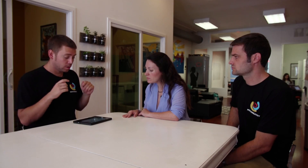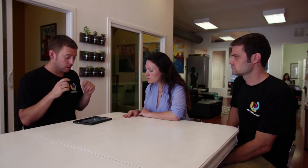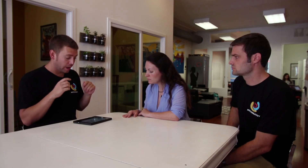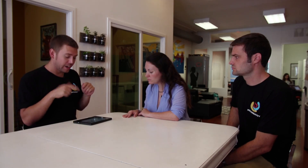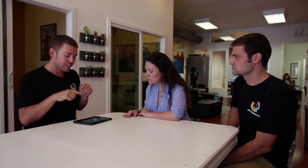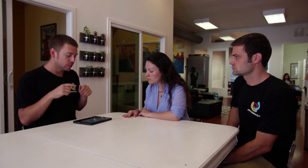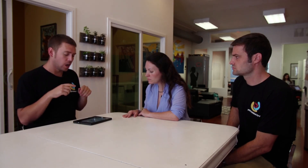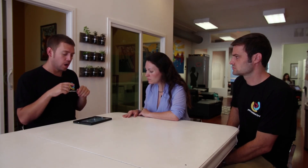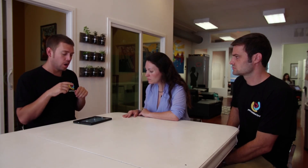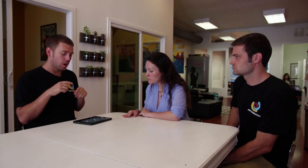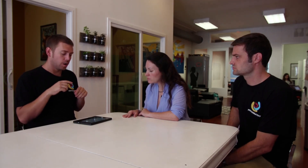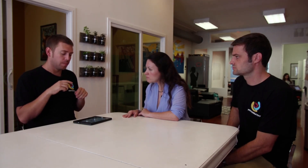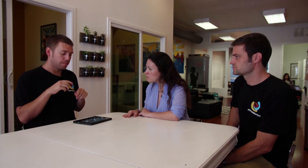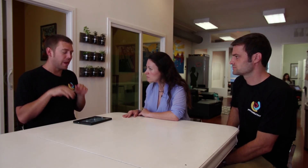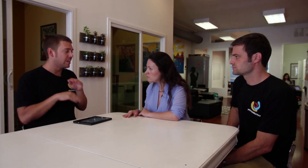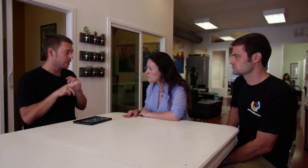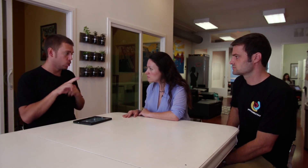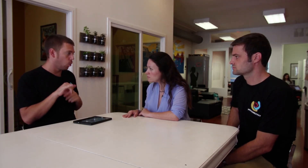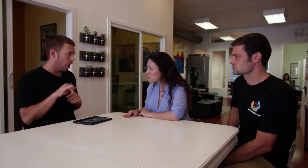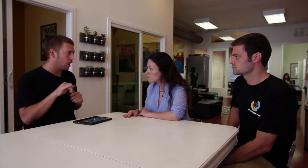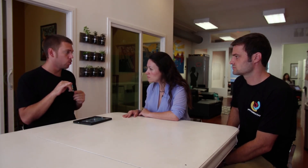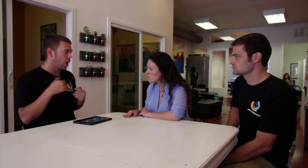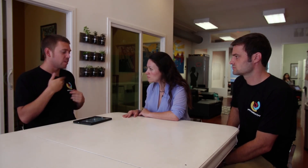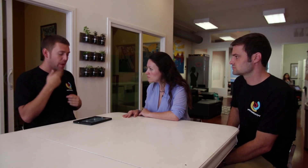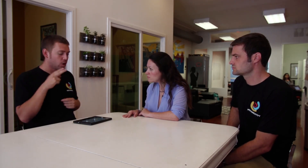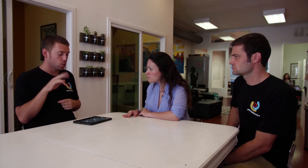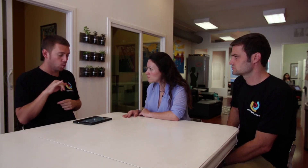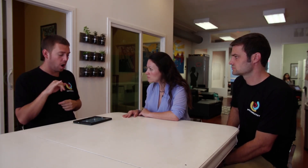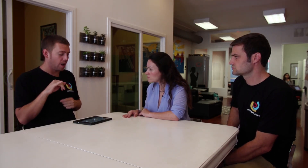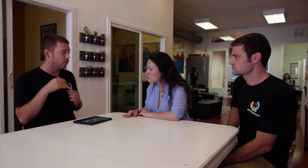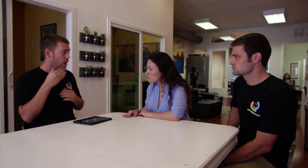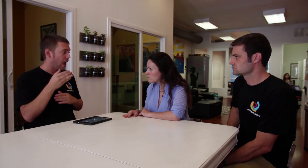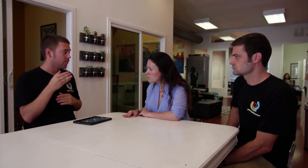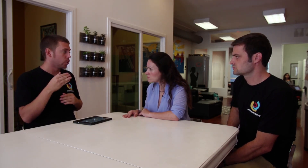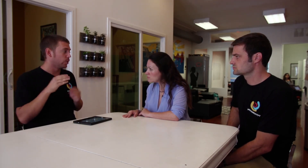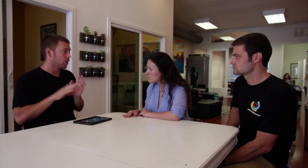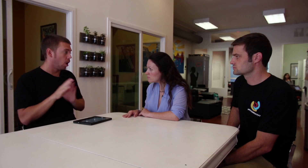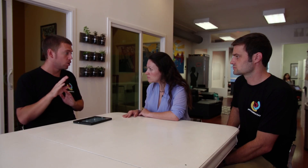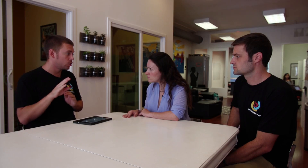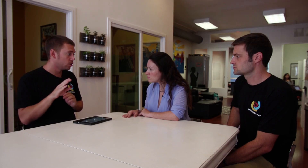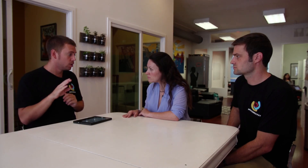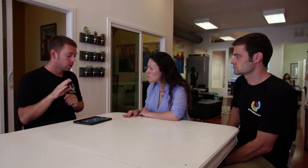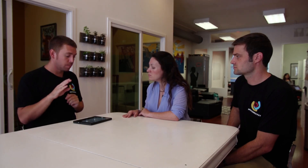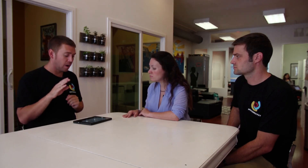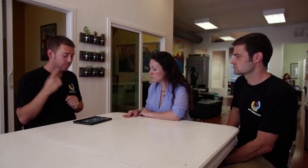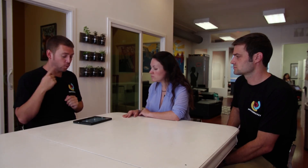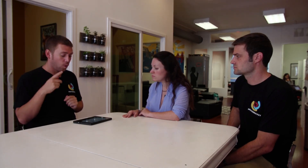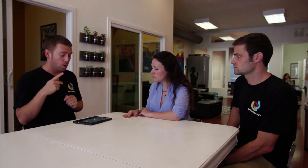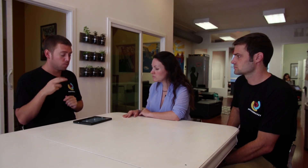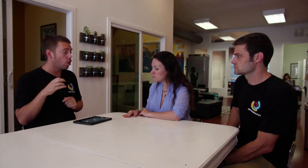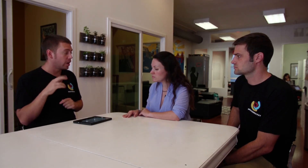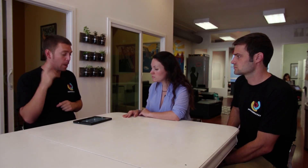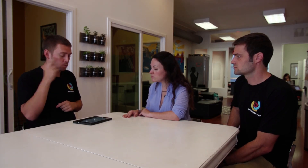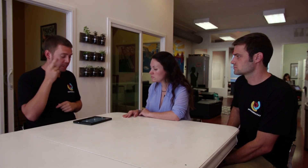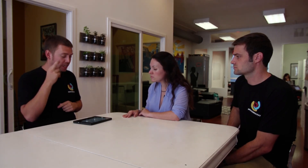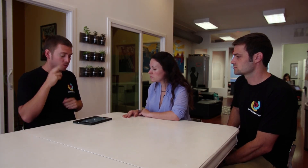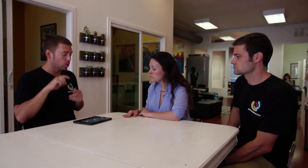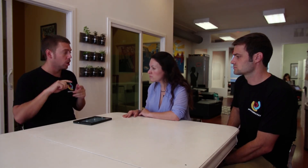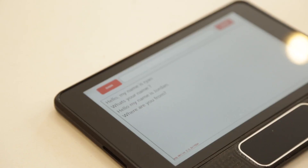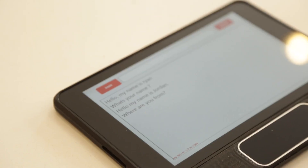and this is the basic UI. have a better UI for after we launch. Mm But for prototype reasons, we're